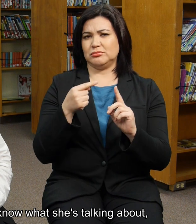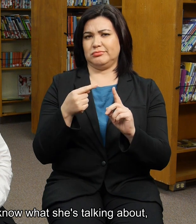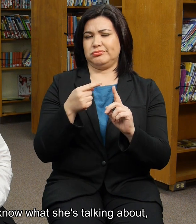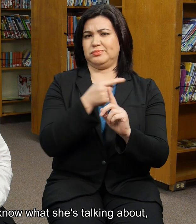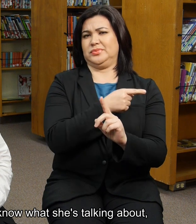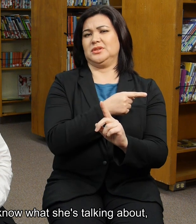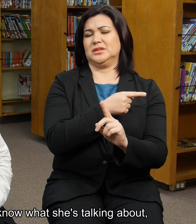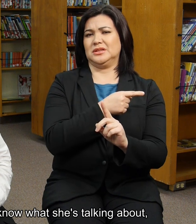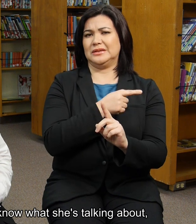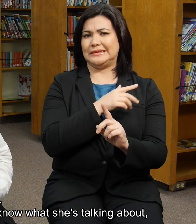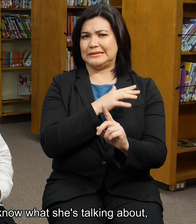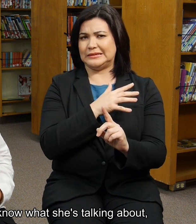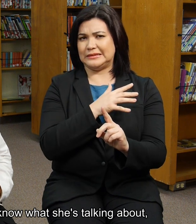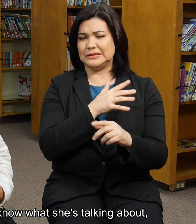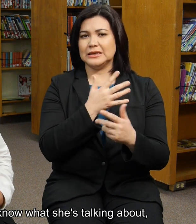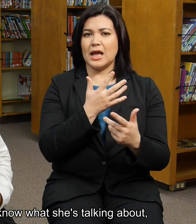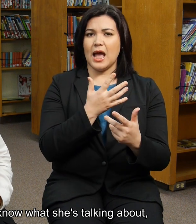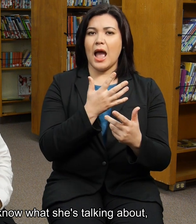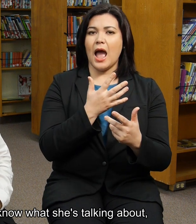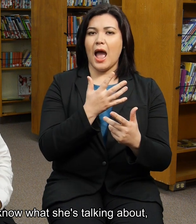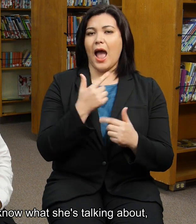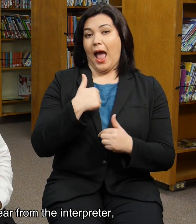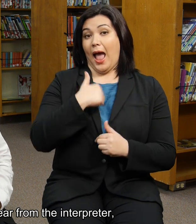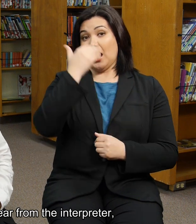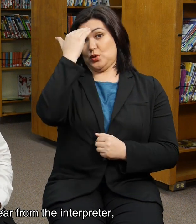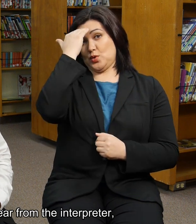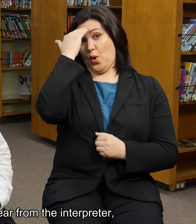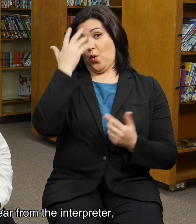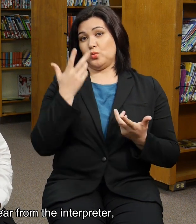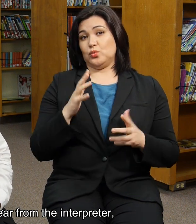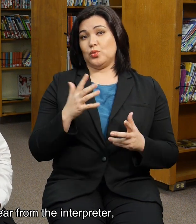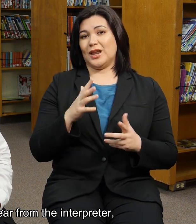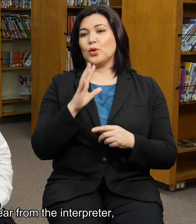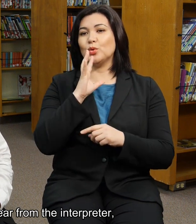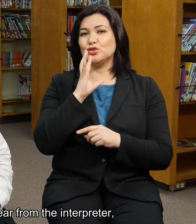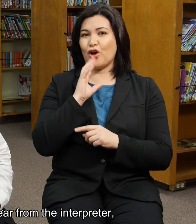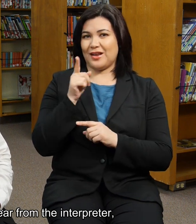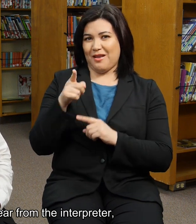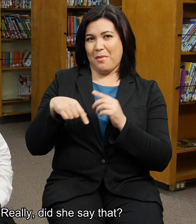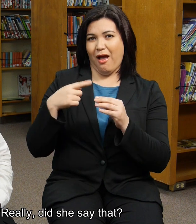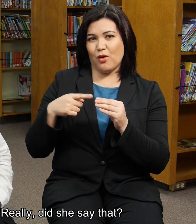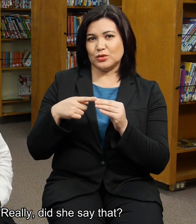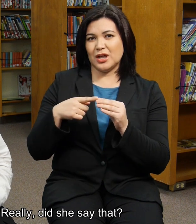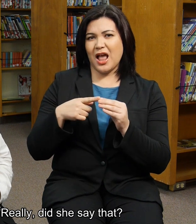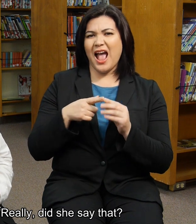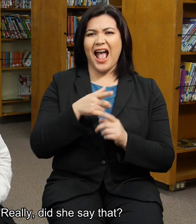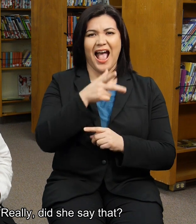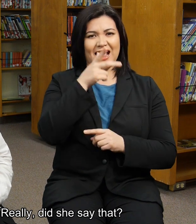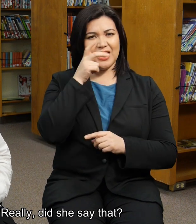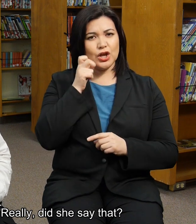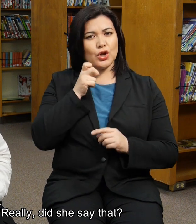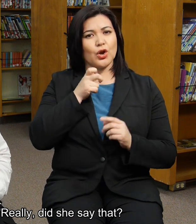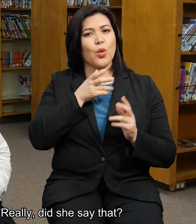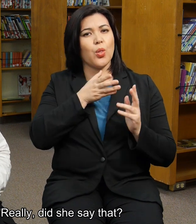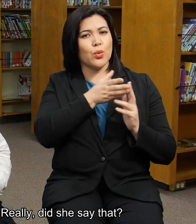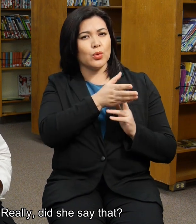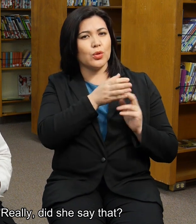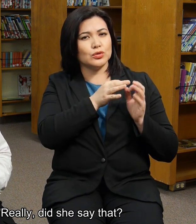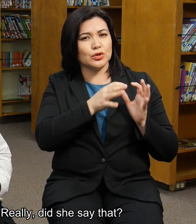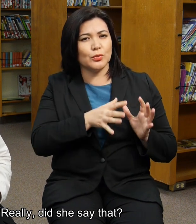So since I already know what she's talking about and when I hear from the interpreter, I'm like, kind of, really,